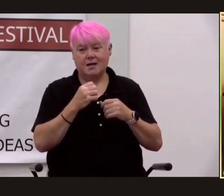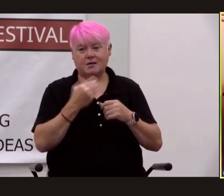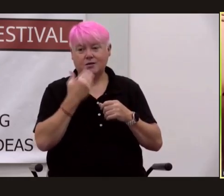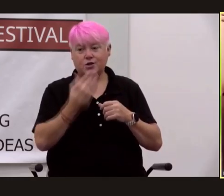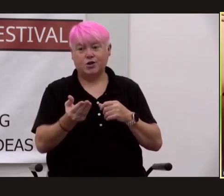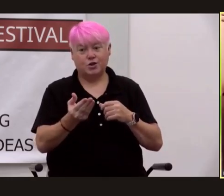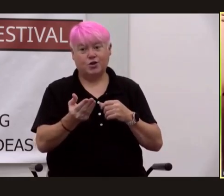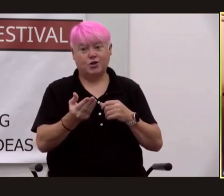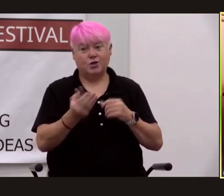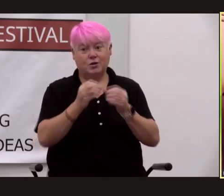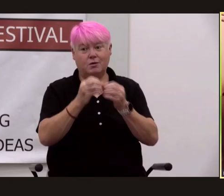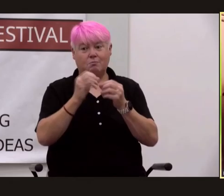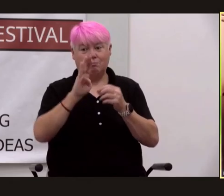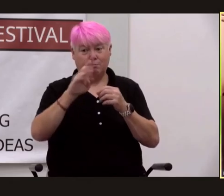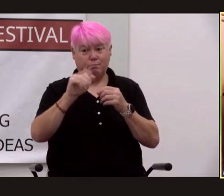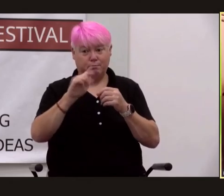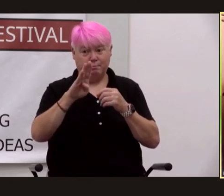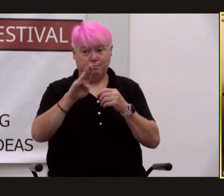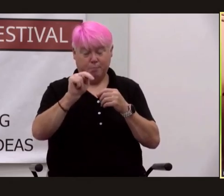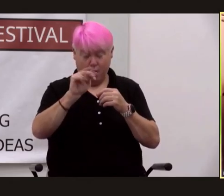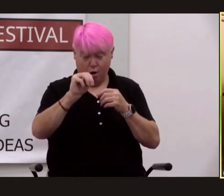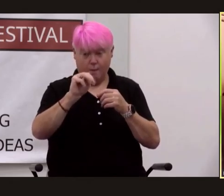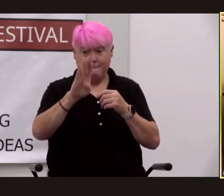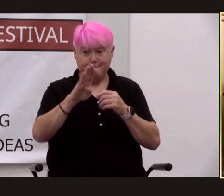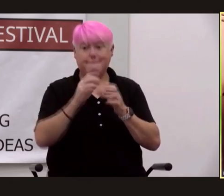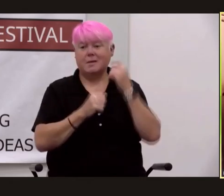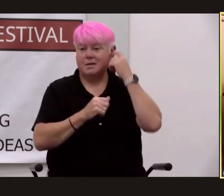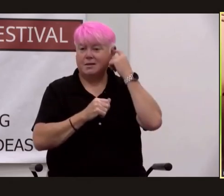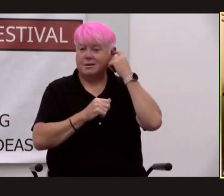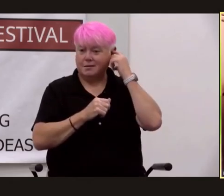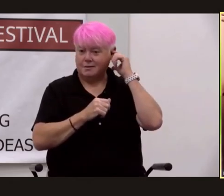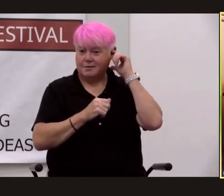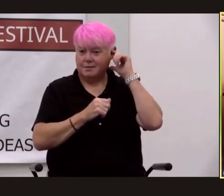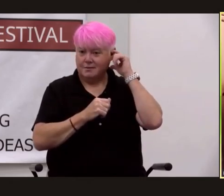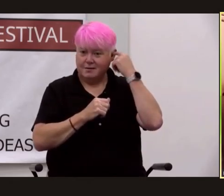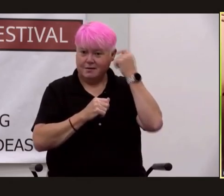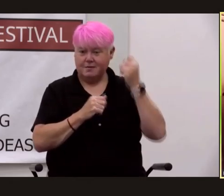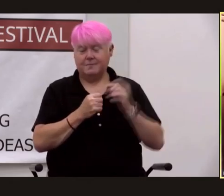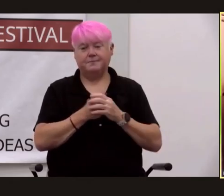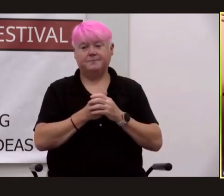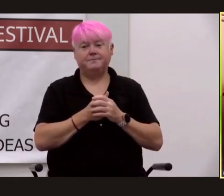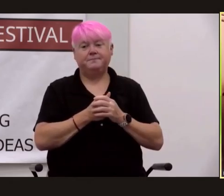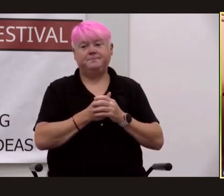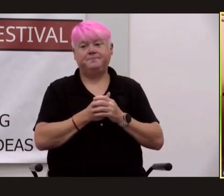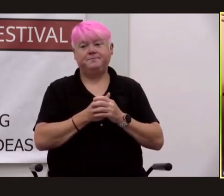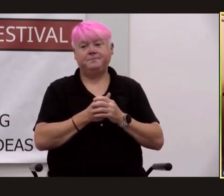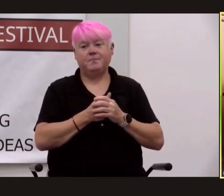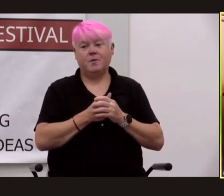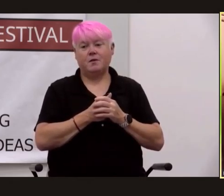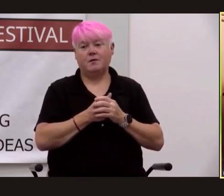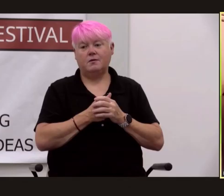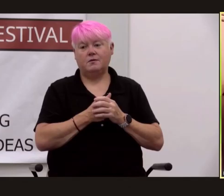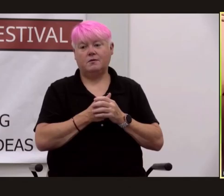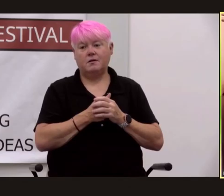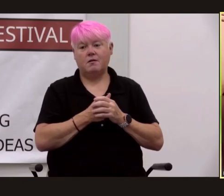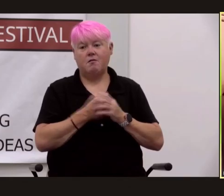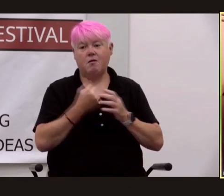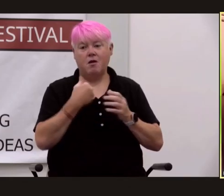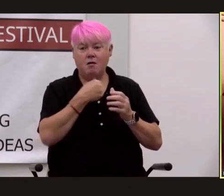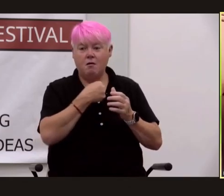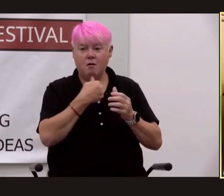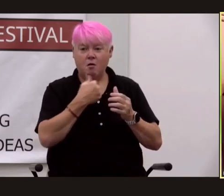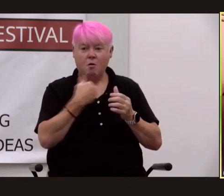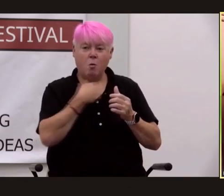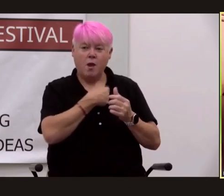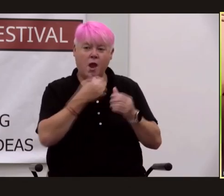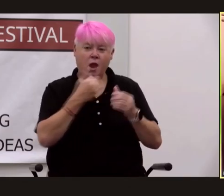not and truman naively believed never would be able to possess and be having those actual in